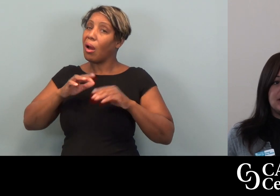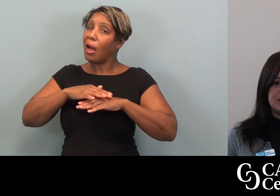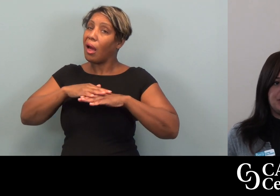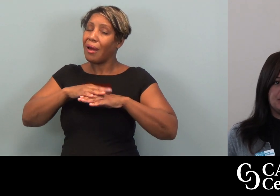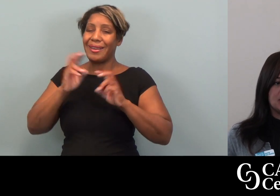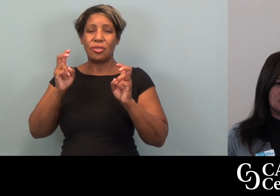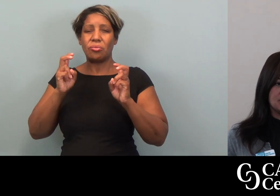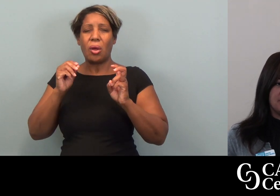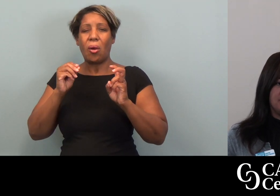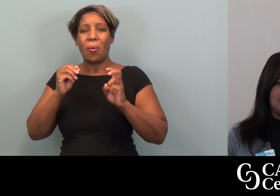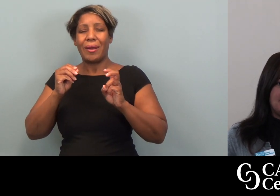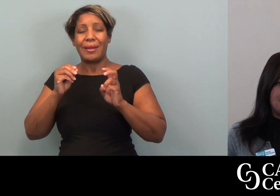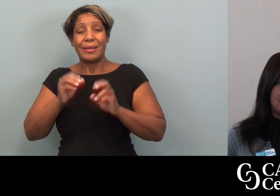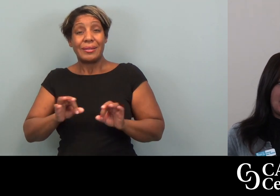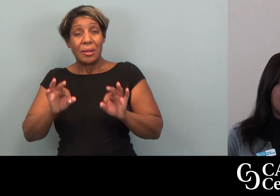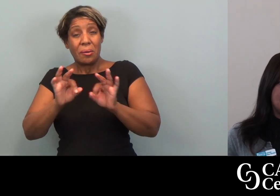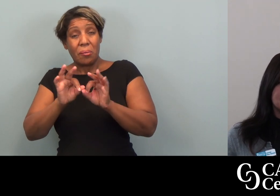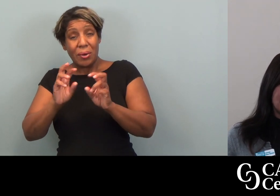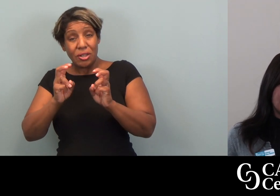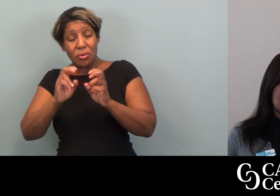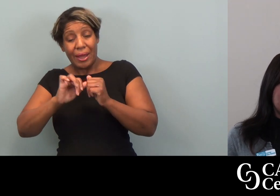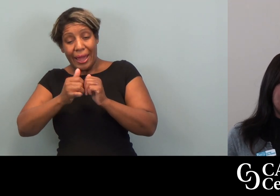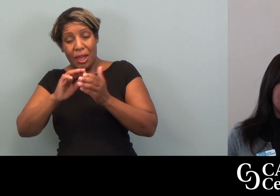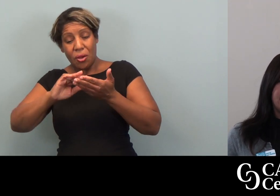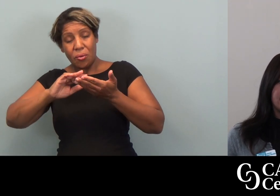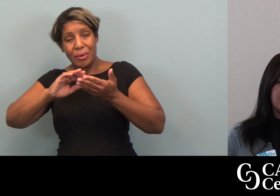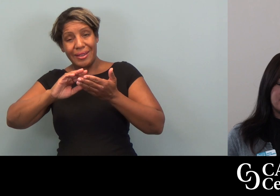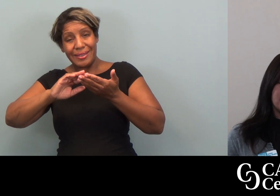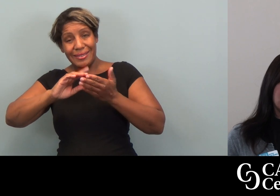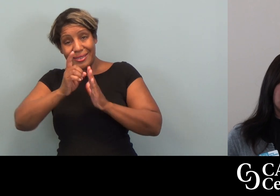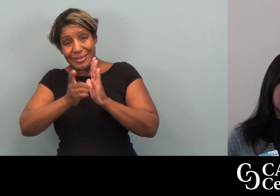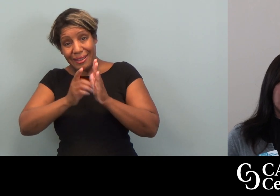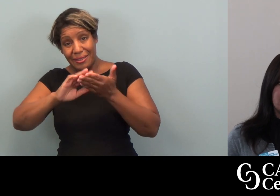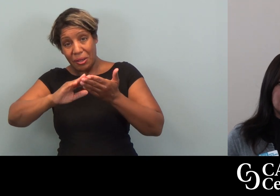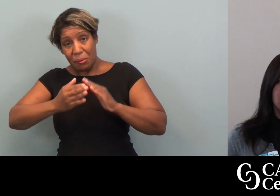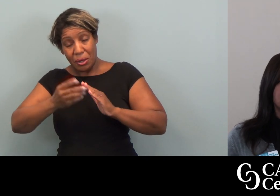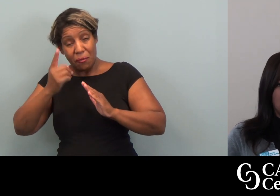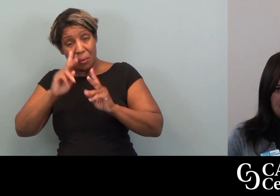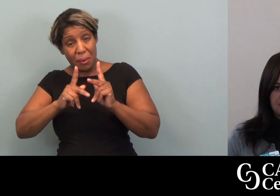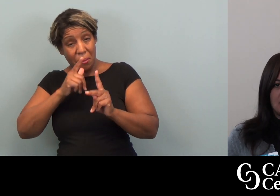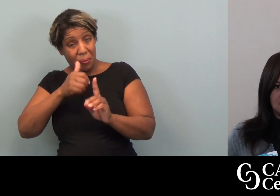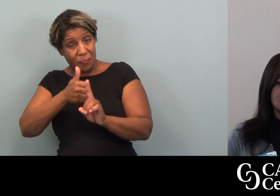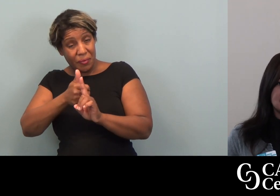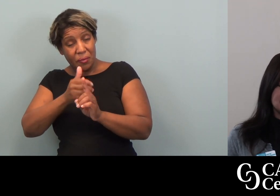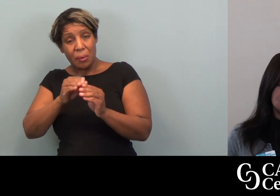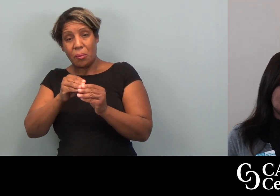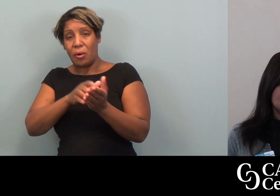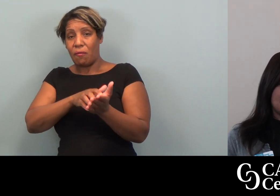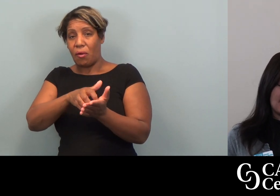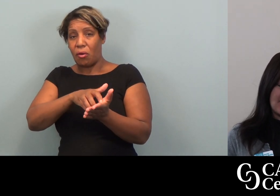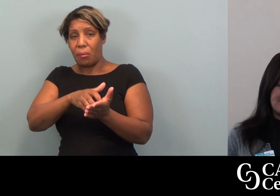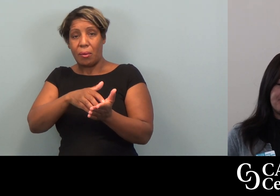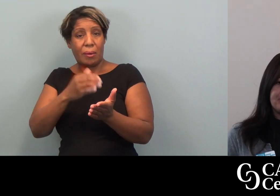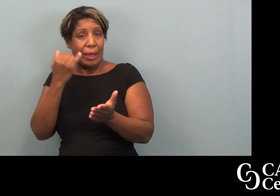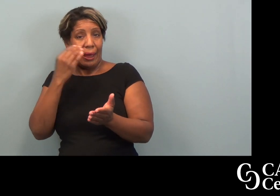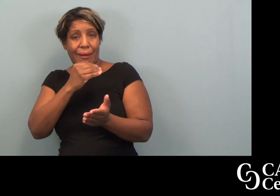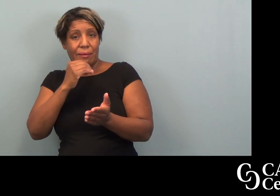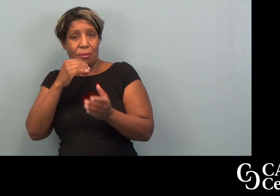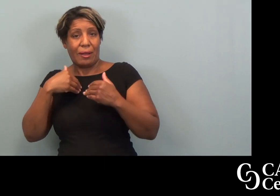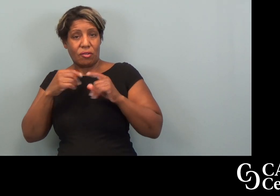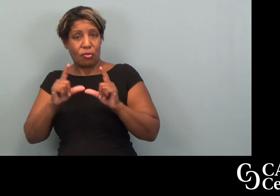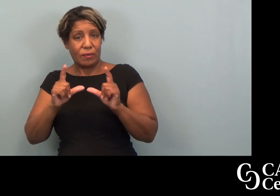issue in terms of how we design our community for folks that are more vulnerable, don't have a driver's license, things like that.